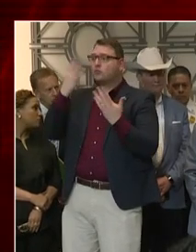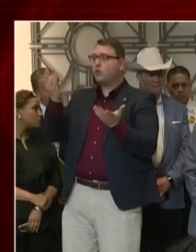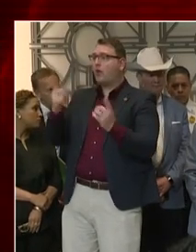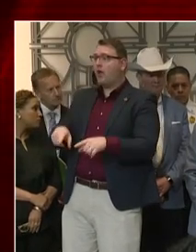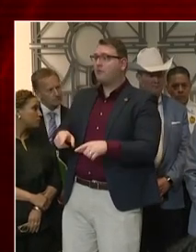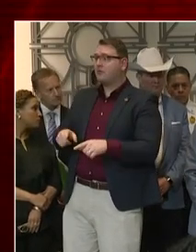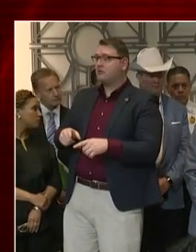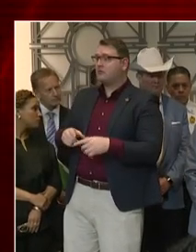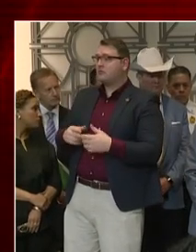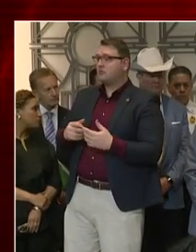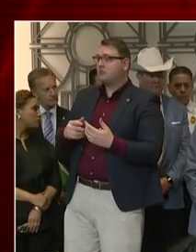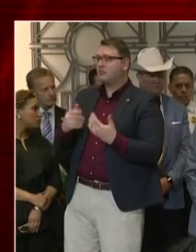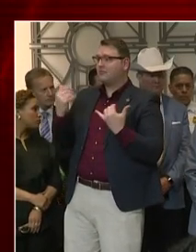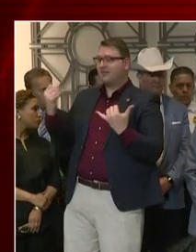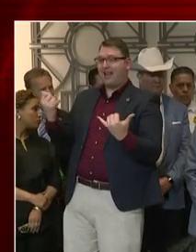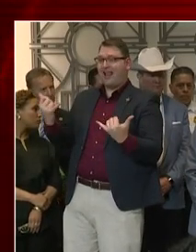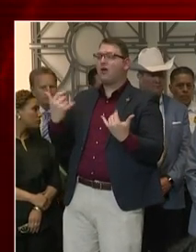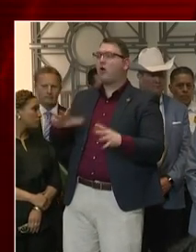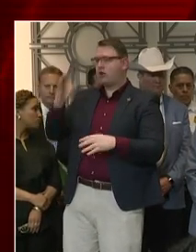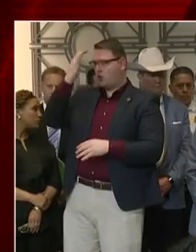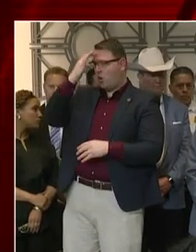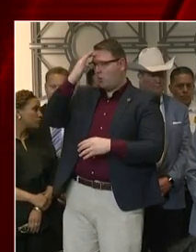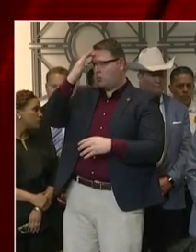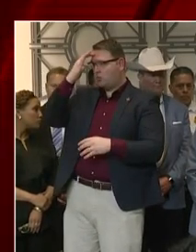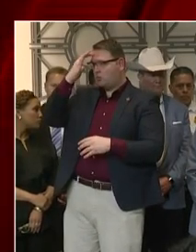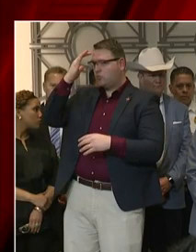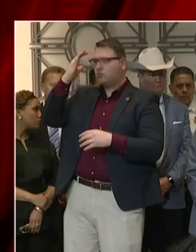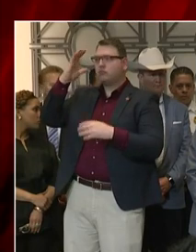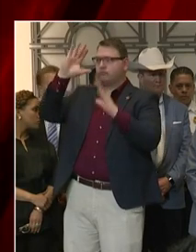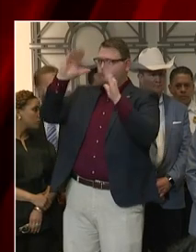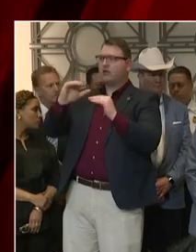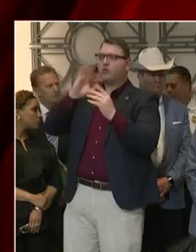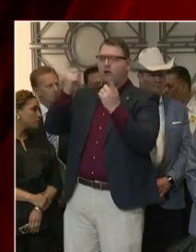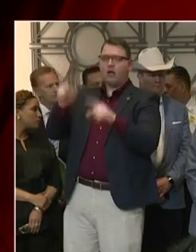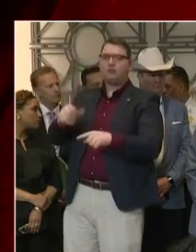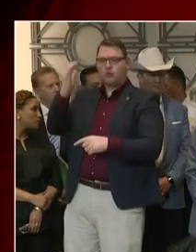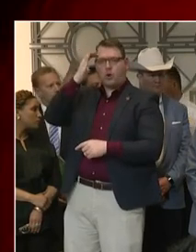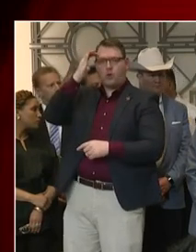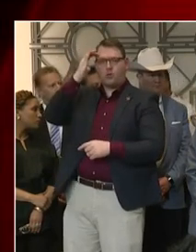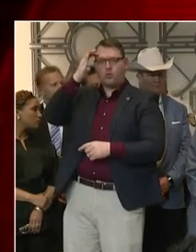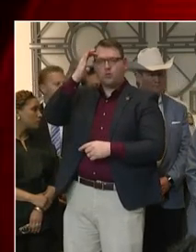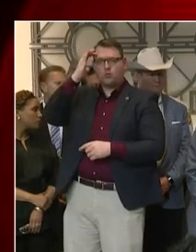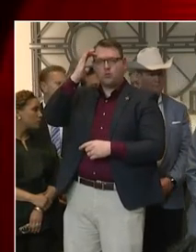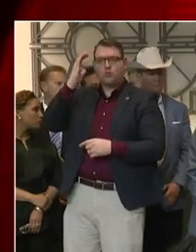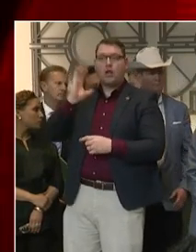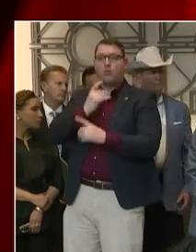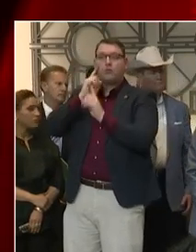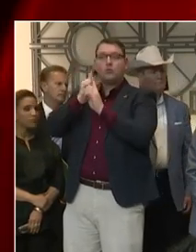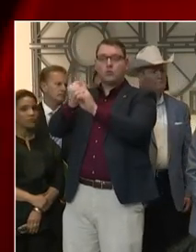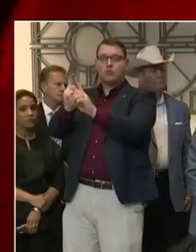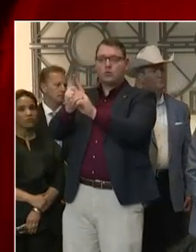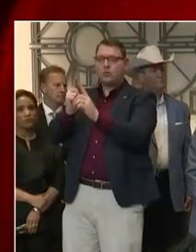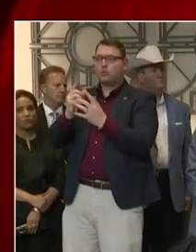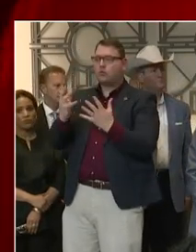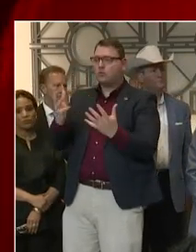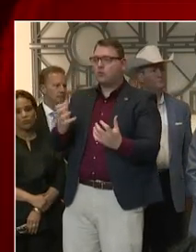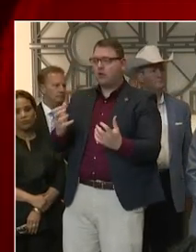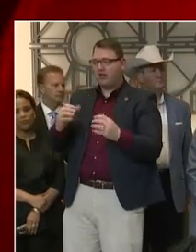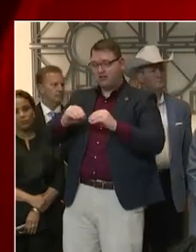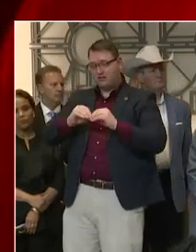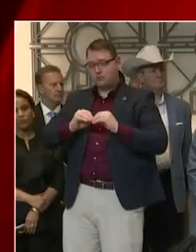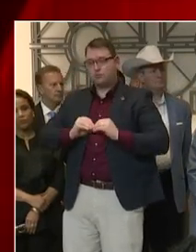pointed out, our whole goal with all these strategies is to slow down the spread of the virus throughout the community.